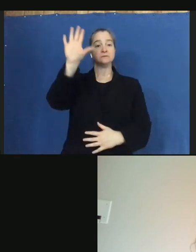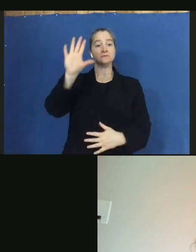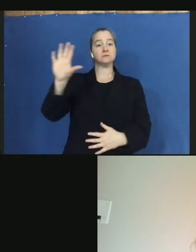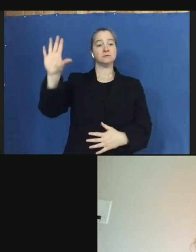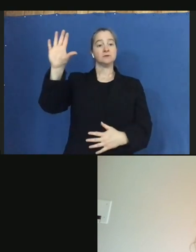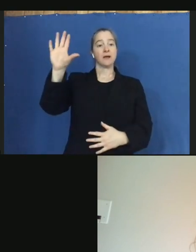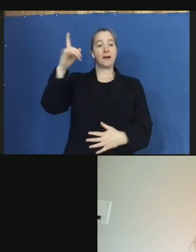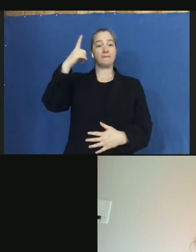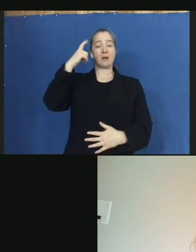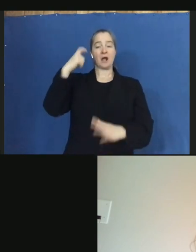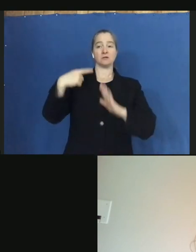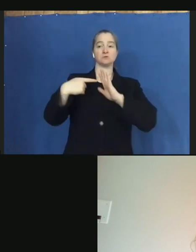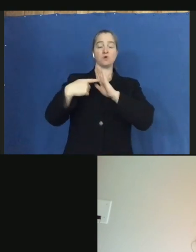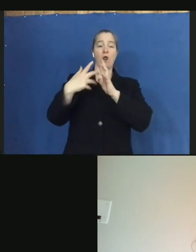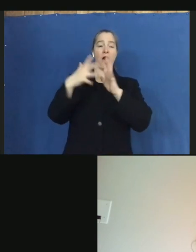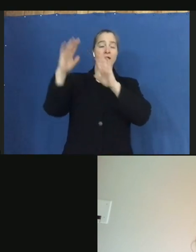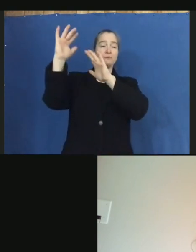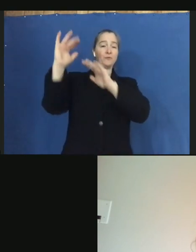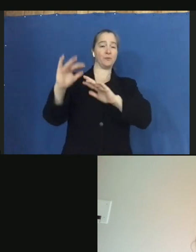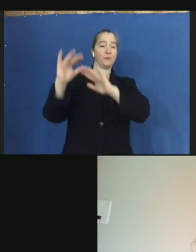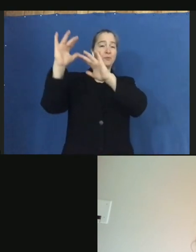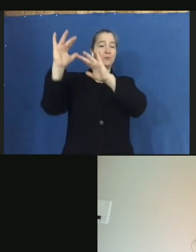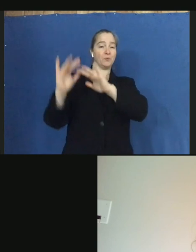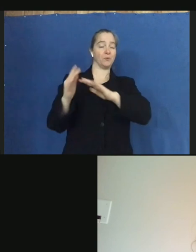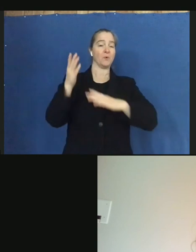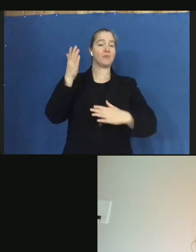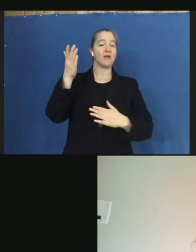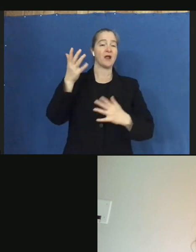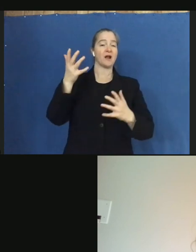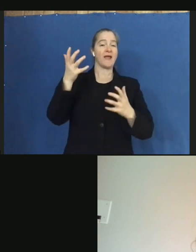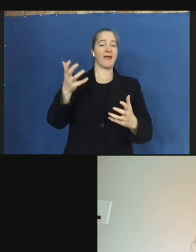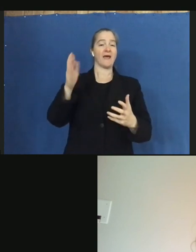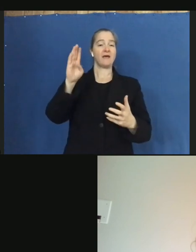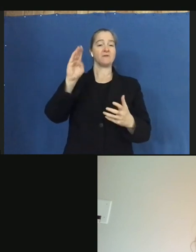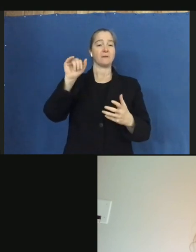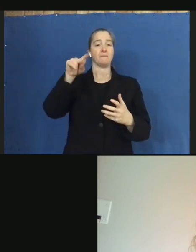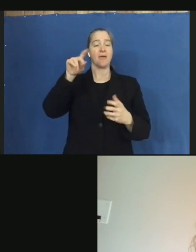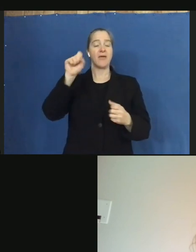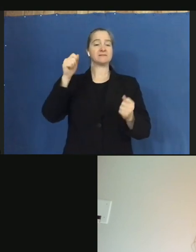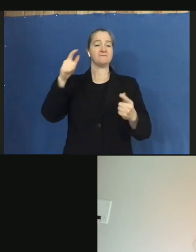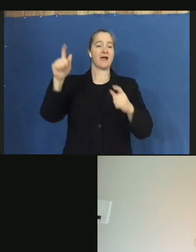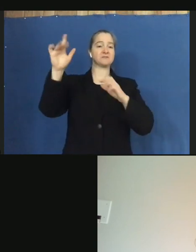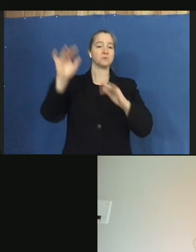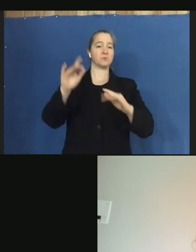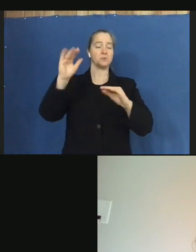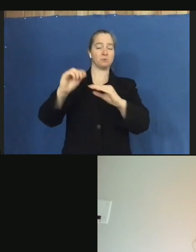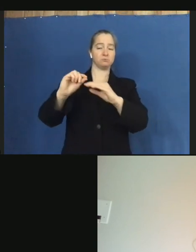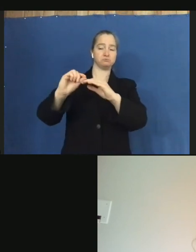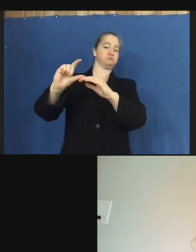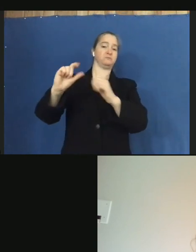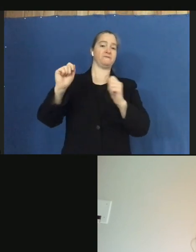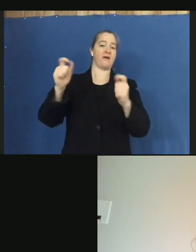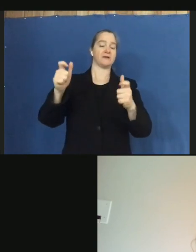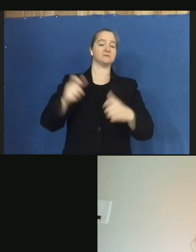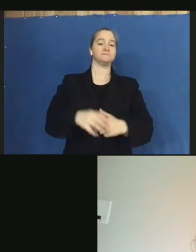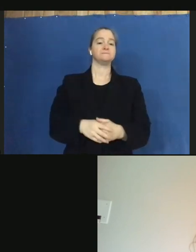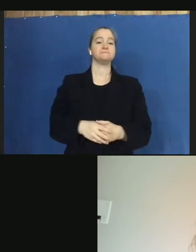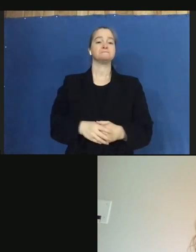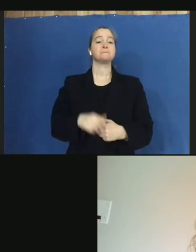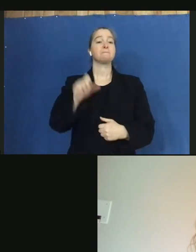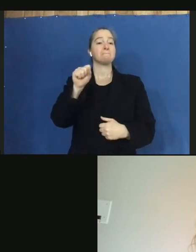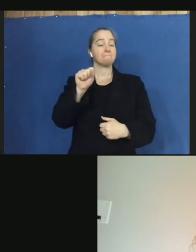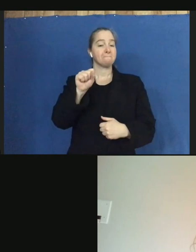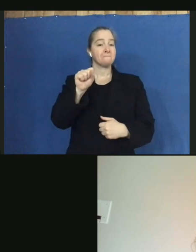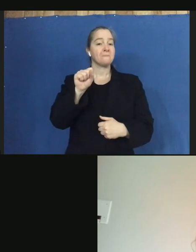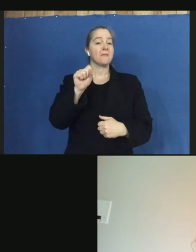shows these heavy bands there, and you've talked about those heavy snowfall rates? Yeah, that's been some of the areas that we've shifted the crews up